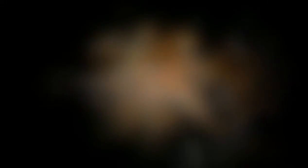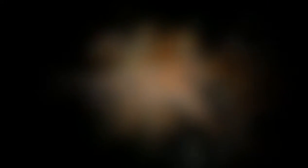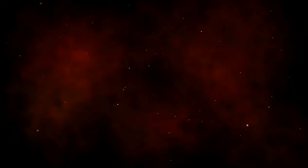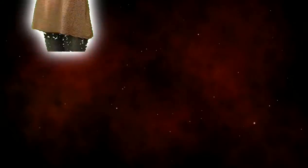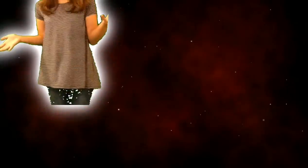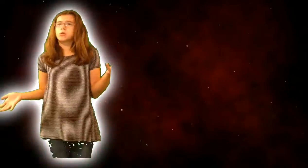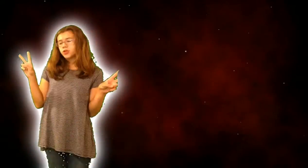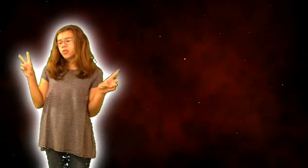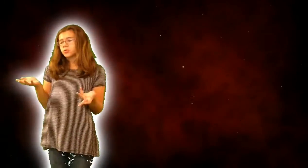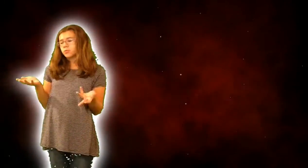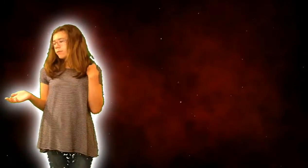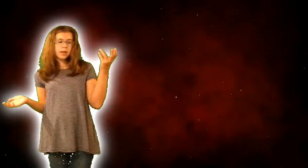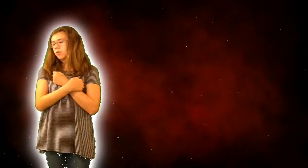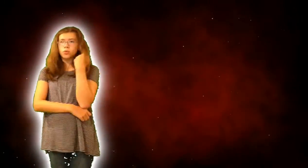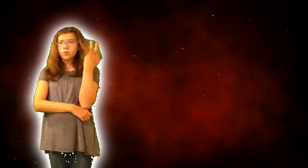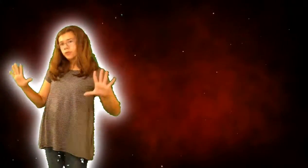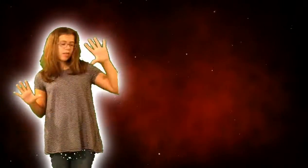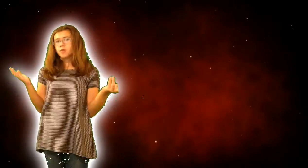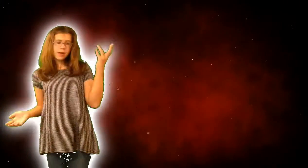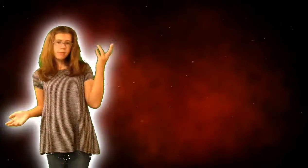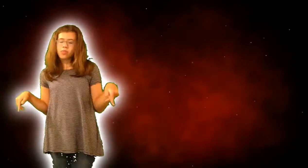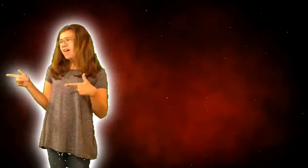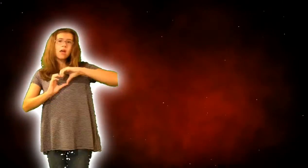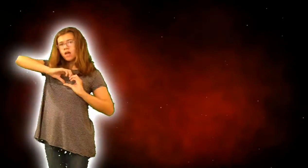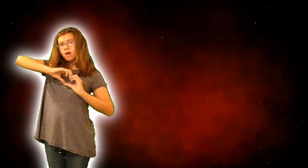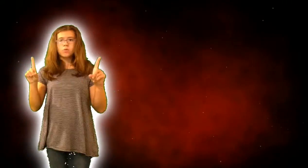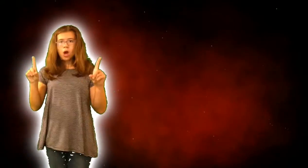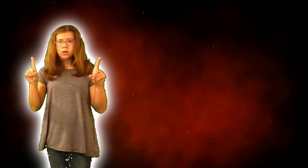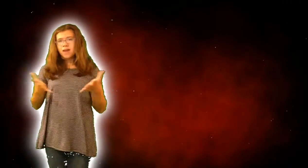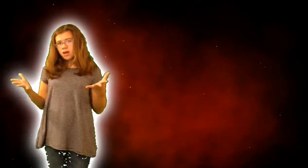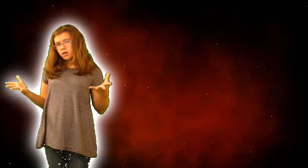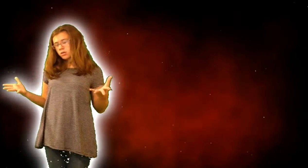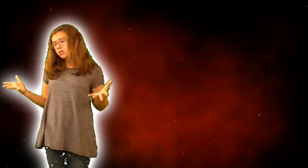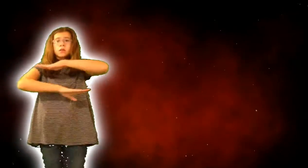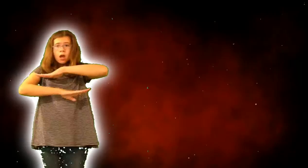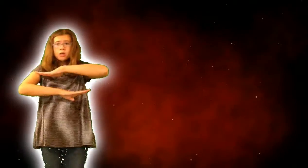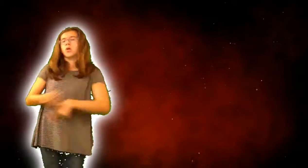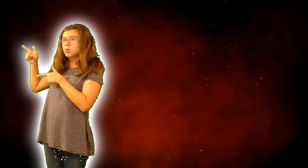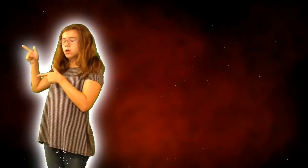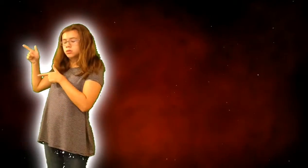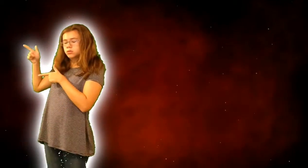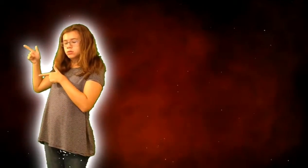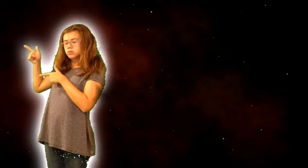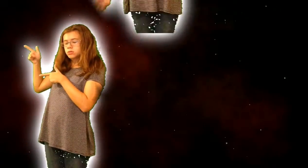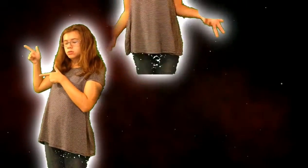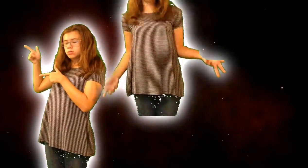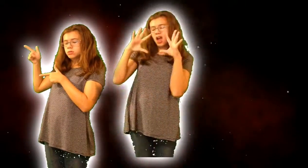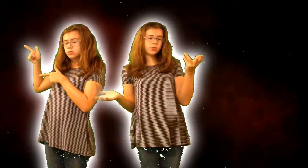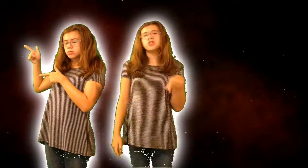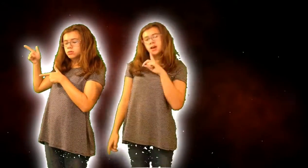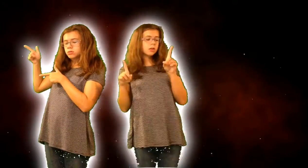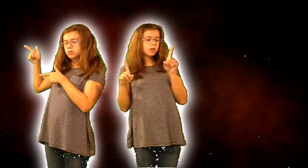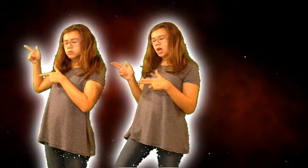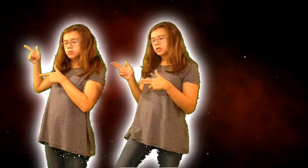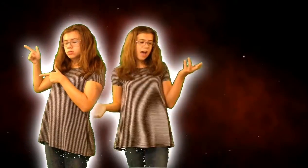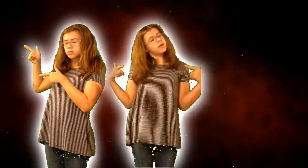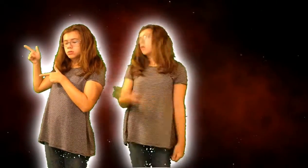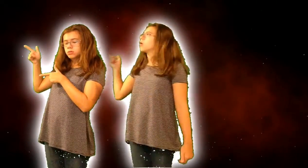Welcome to the room of people who have rooms of people that they love one day Locked away Just because we check the guns at the door